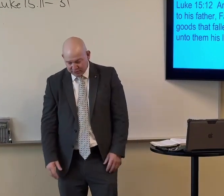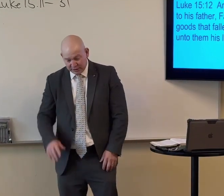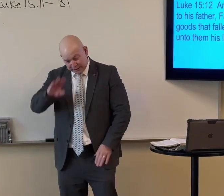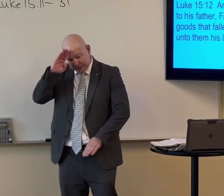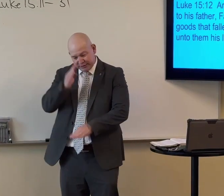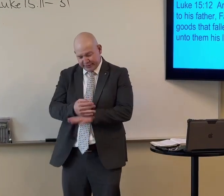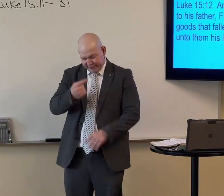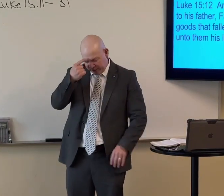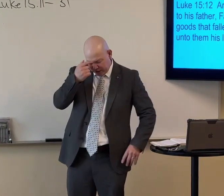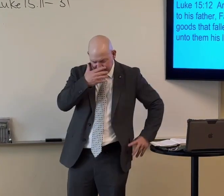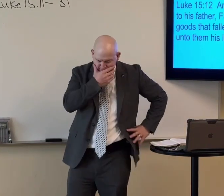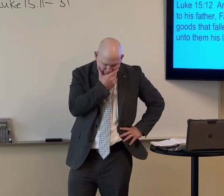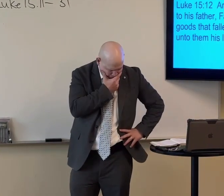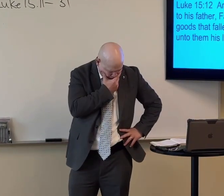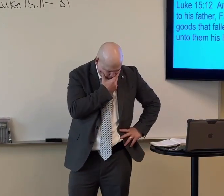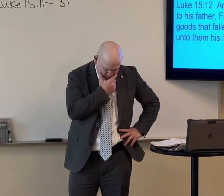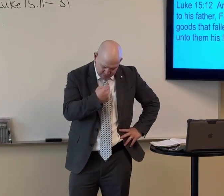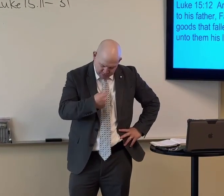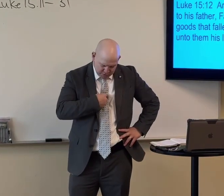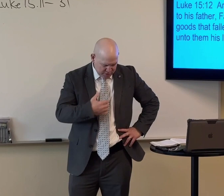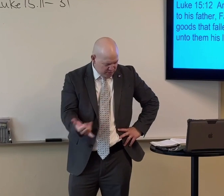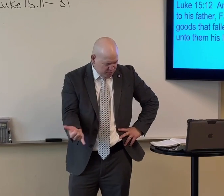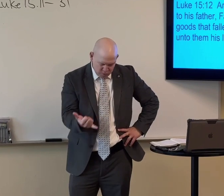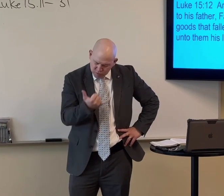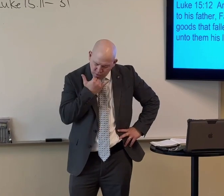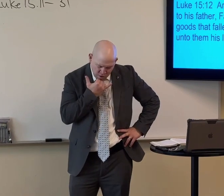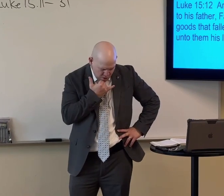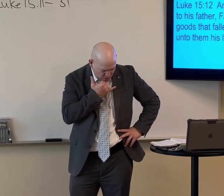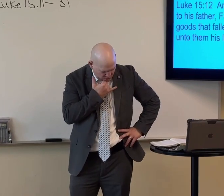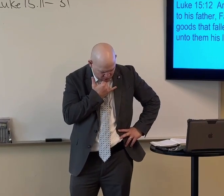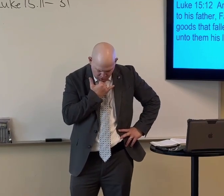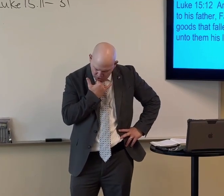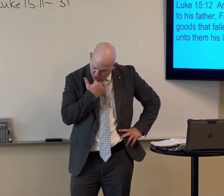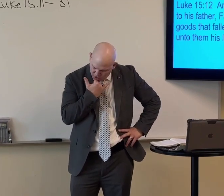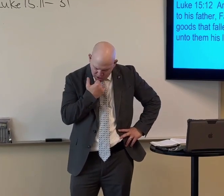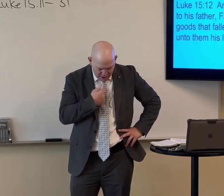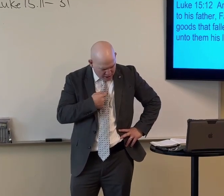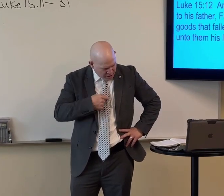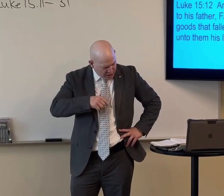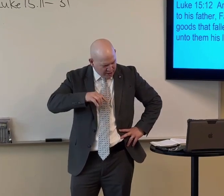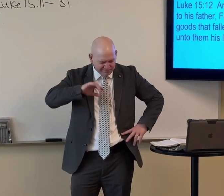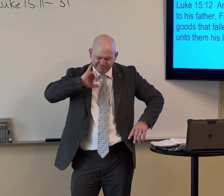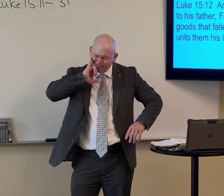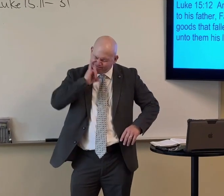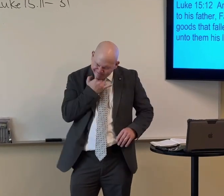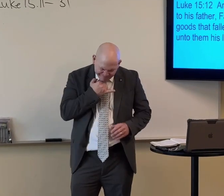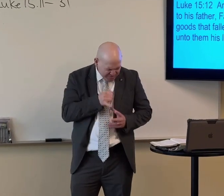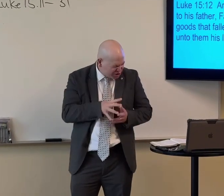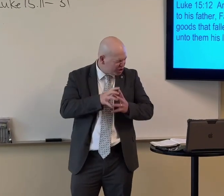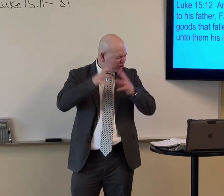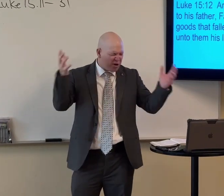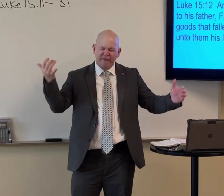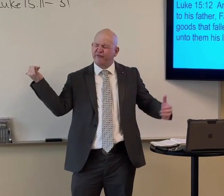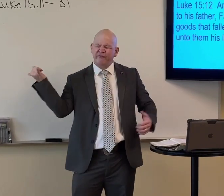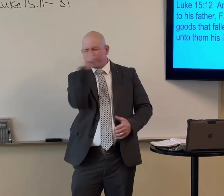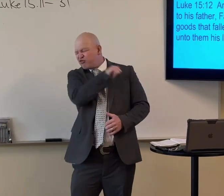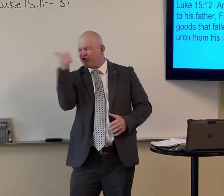He's like, man, and he began thinking and he's like, you know, I was so wrong. I was so wrong.